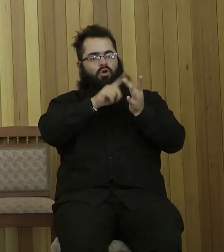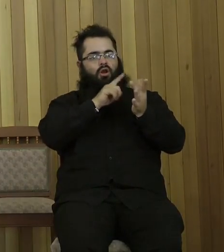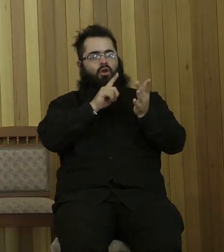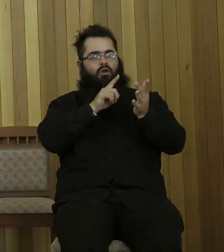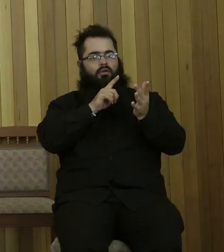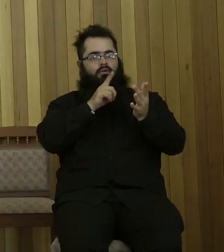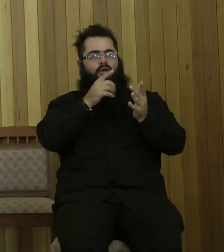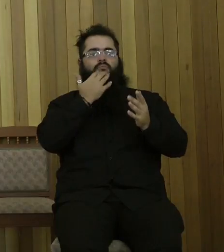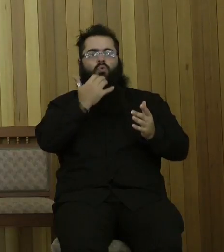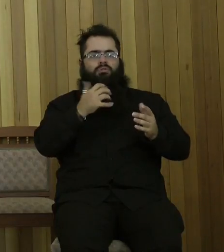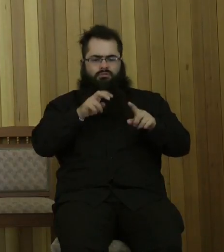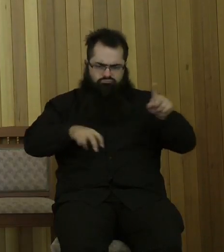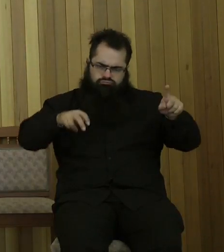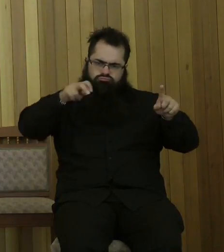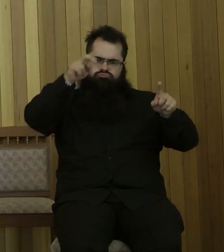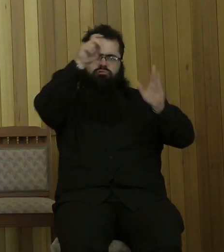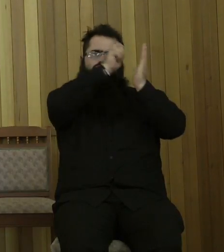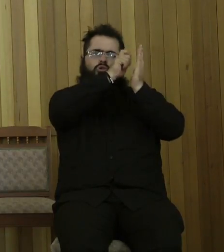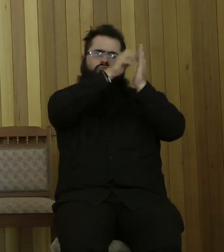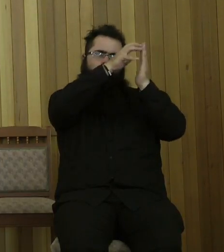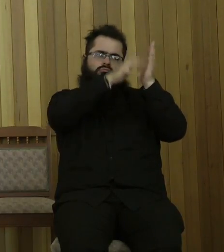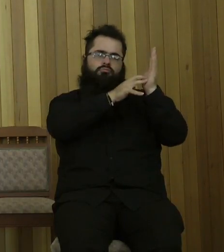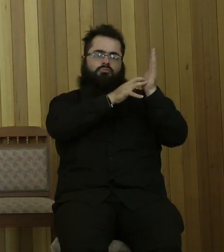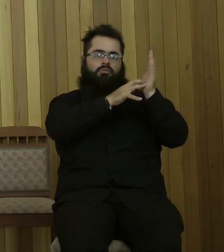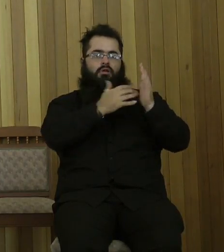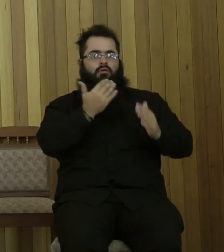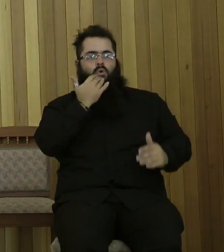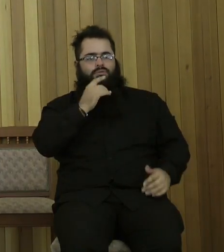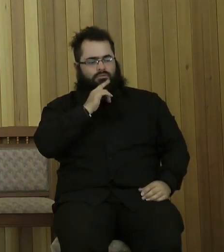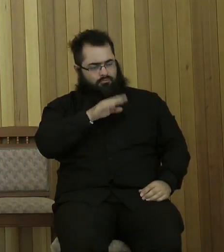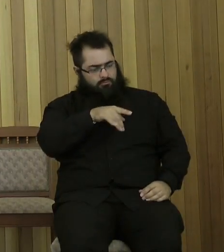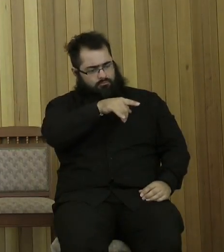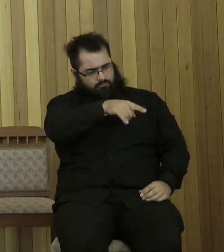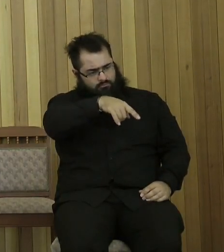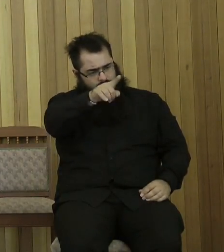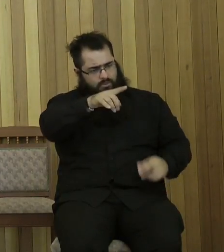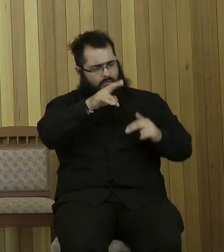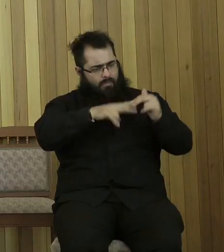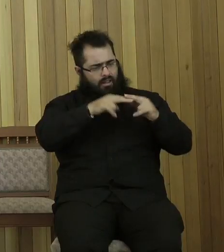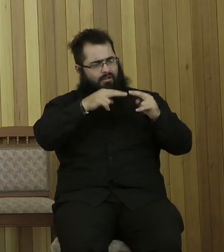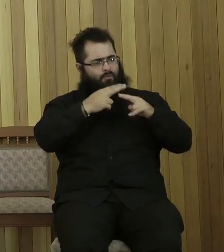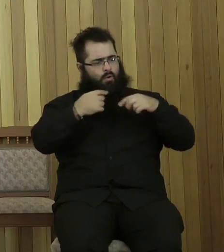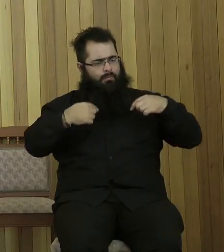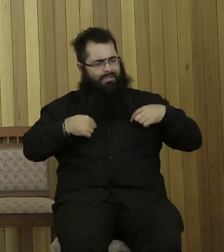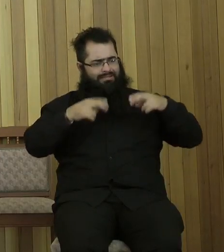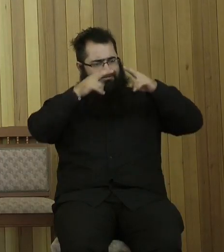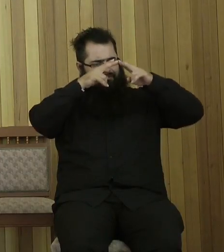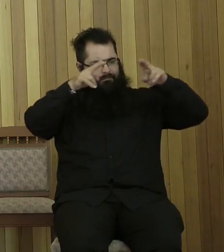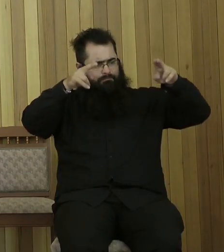He said to Moses, do you know this text well? Have them build for me a sanctuary that I may dwell among